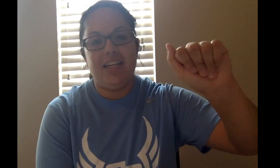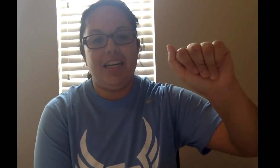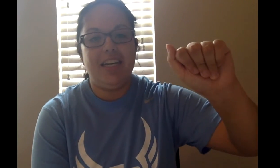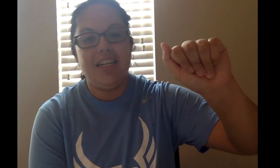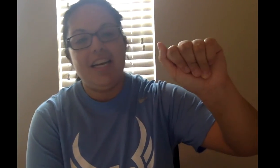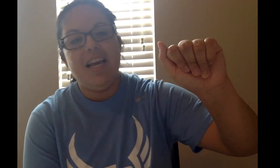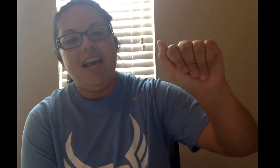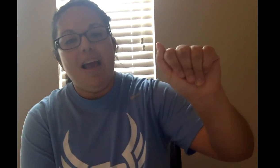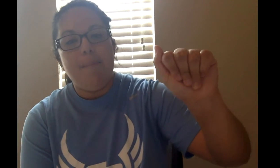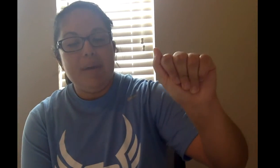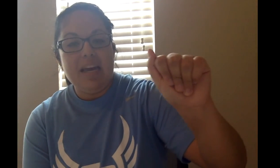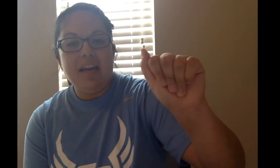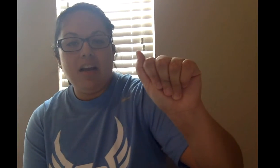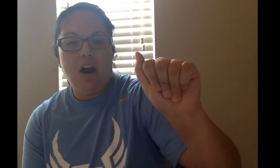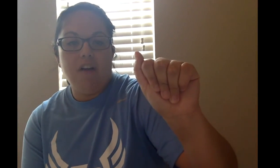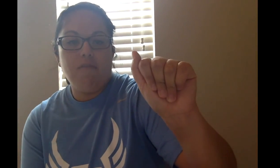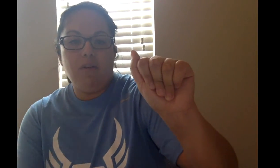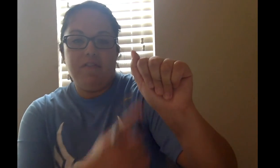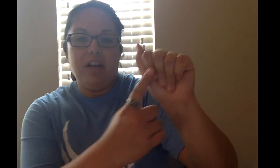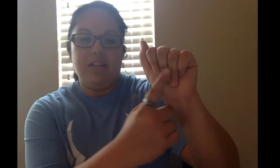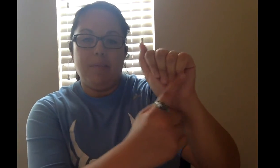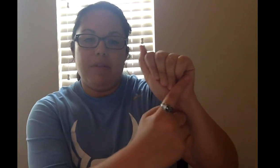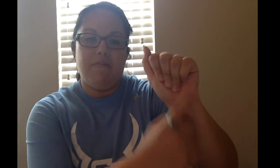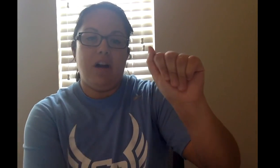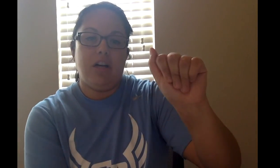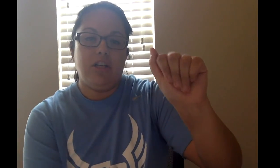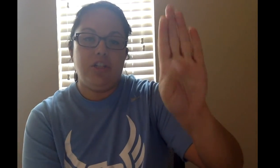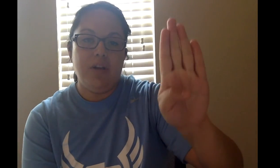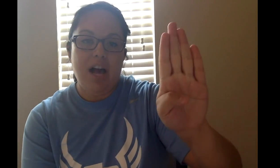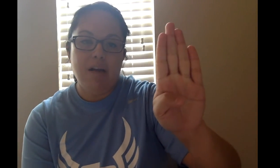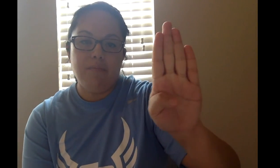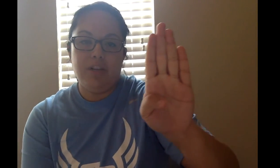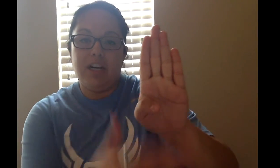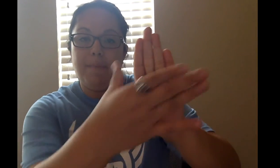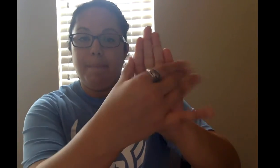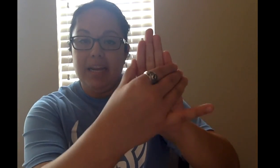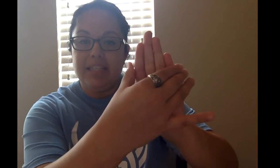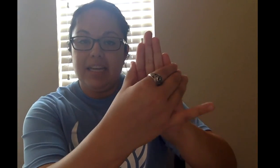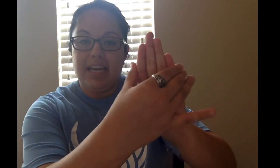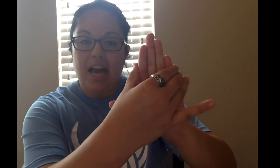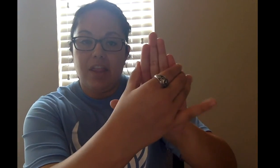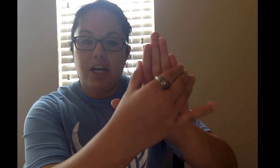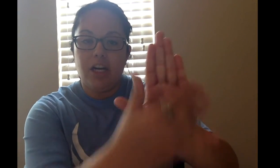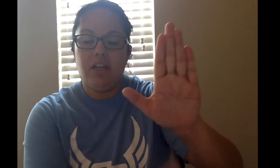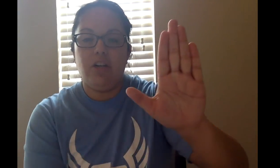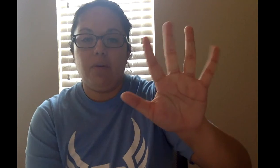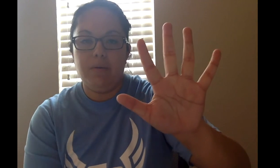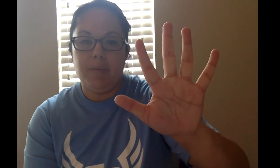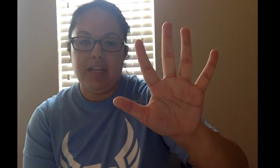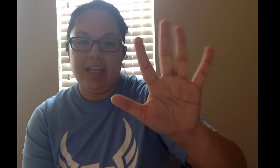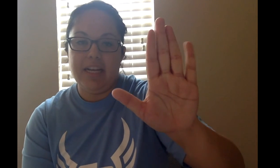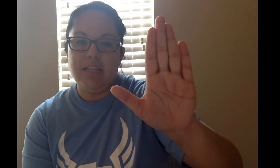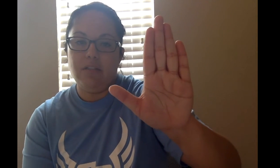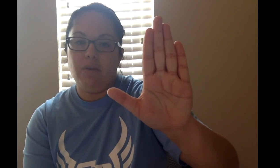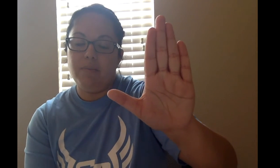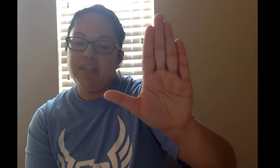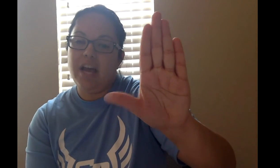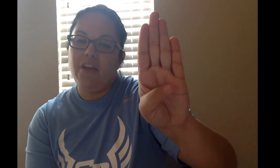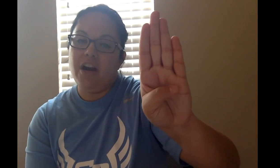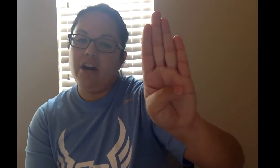Good. B, our four fingers up in the front are going to shoot up. They're going to be together. You don't want them to be like this. You want them together and